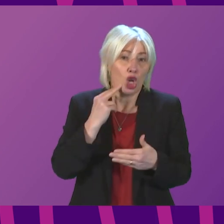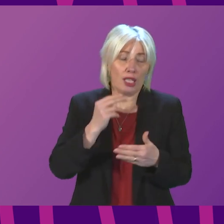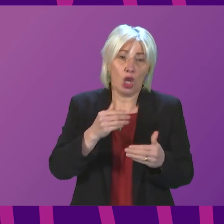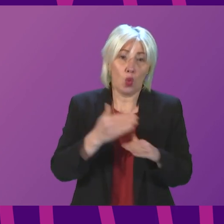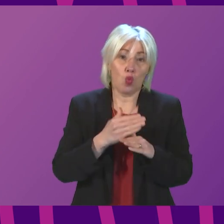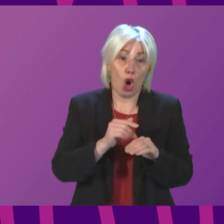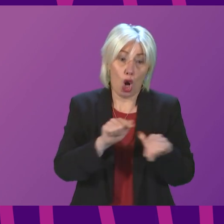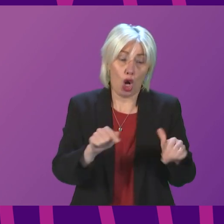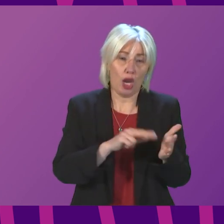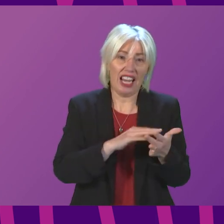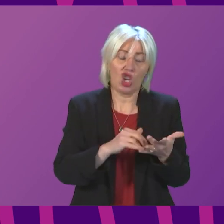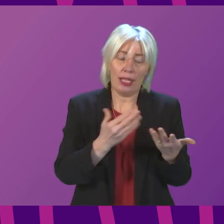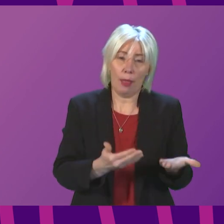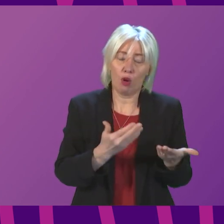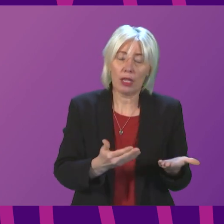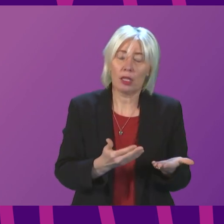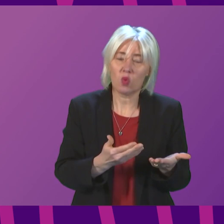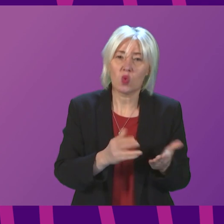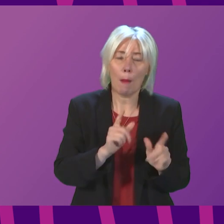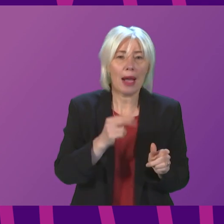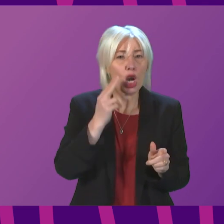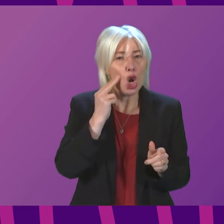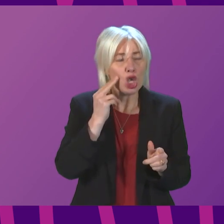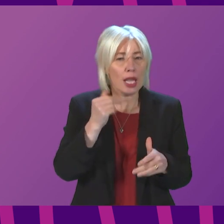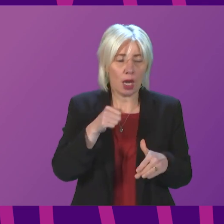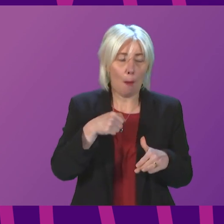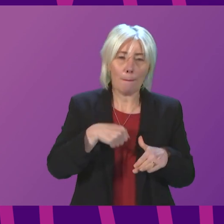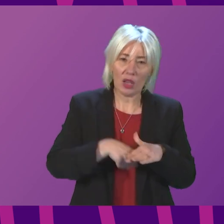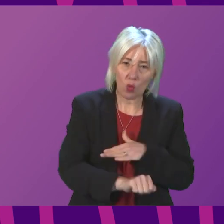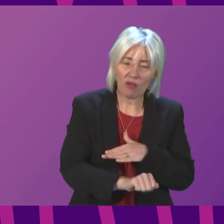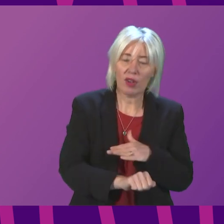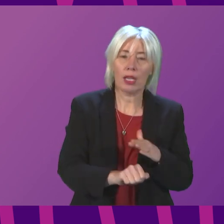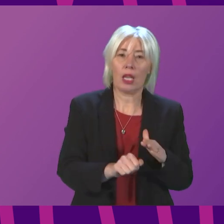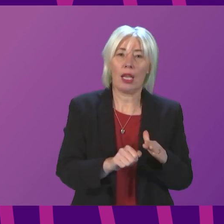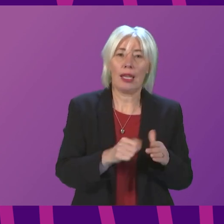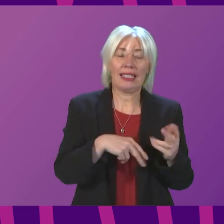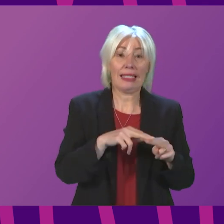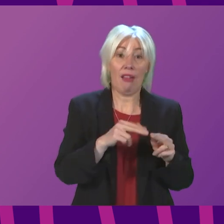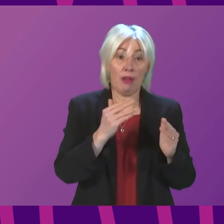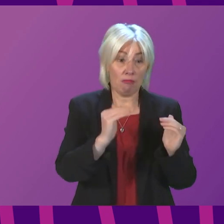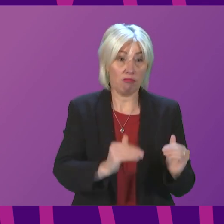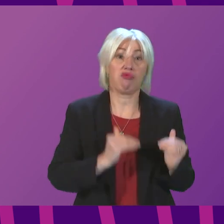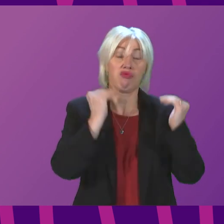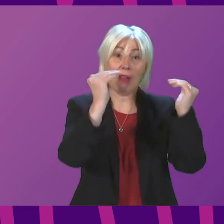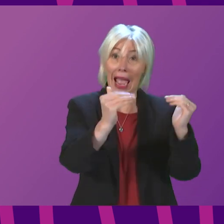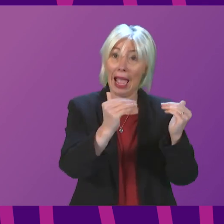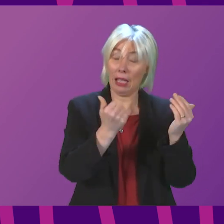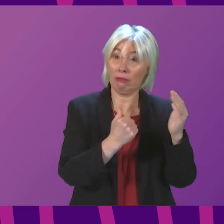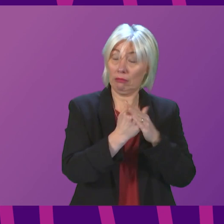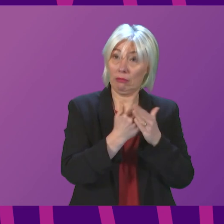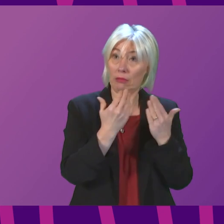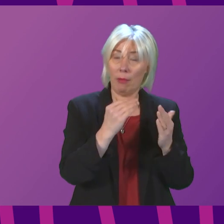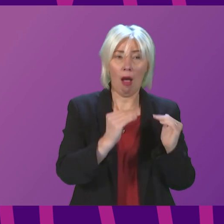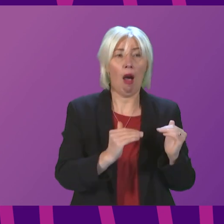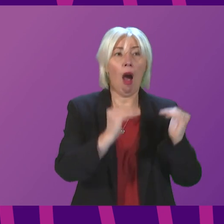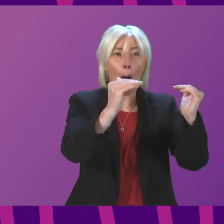of our National Health Service. But nursing and midwifery staffing right now is at a record high in NHS Scotland. It is